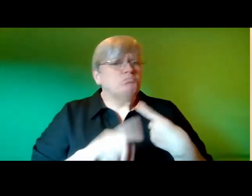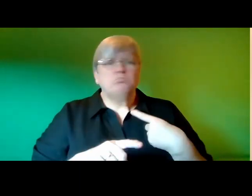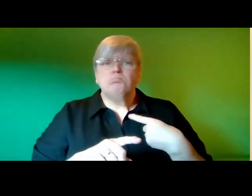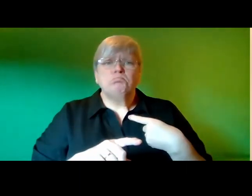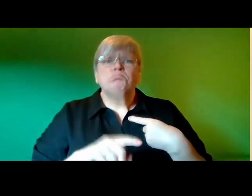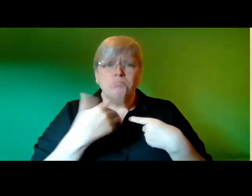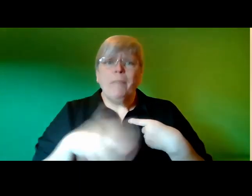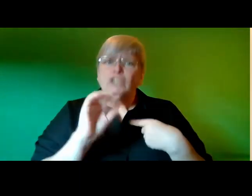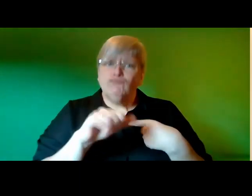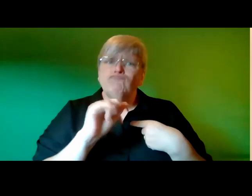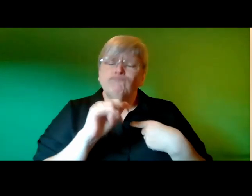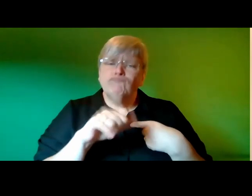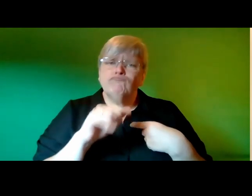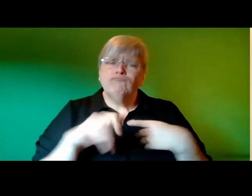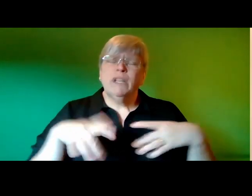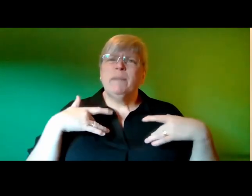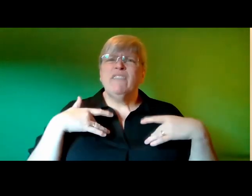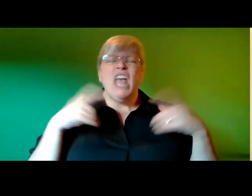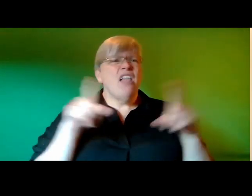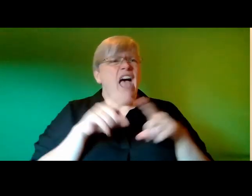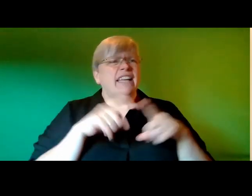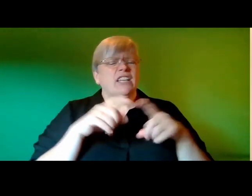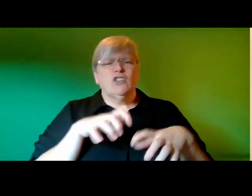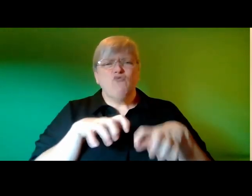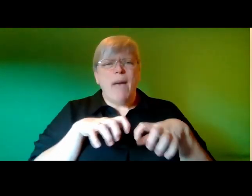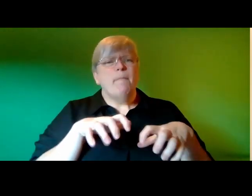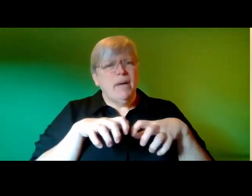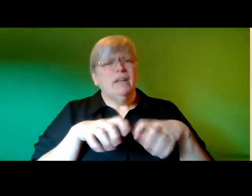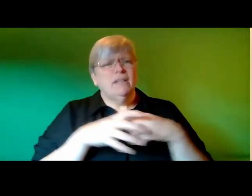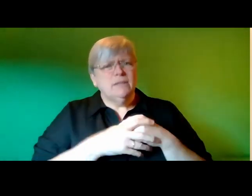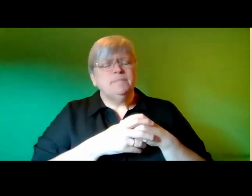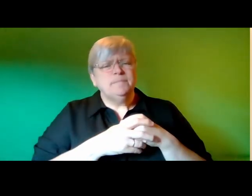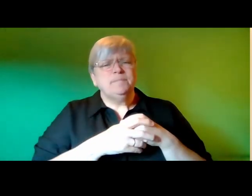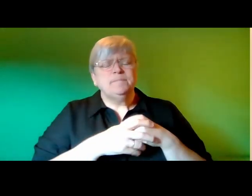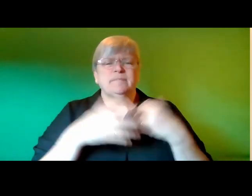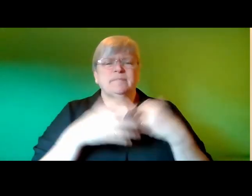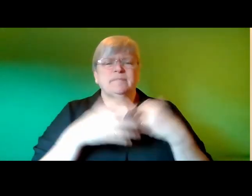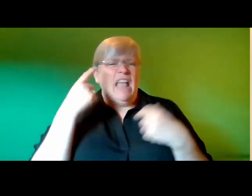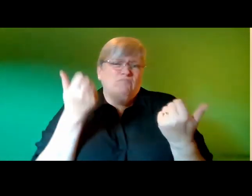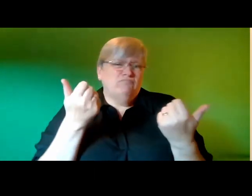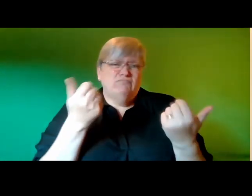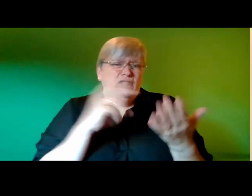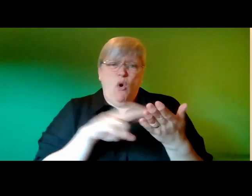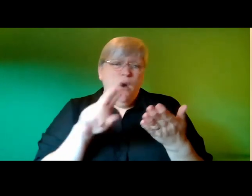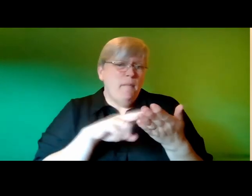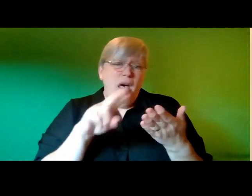have actually it's been feeling like i've been having bad period cramps but i just assumed it was something normal to do with my cycle or something